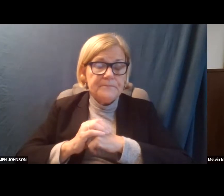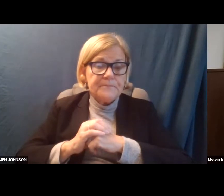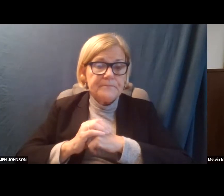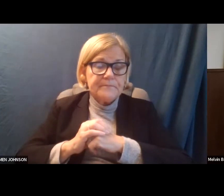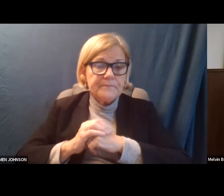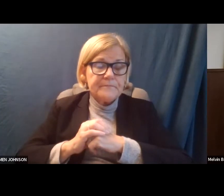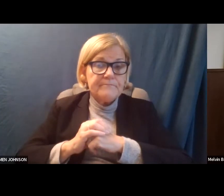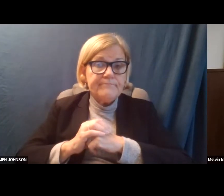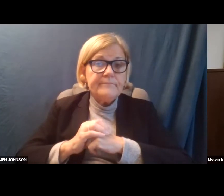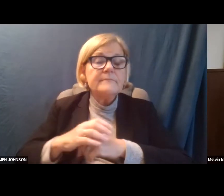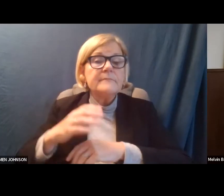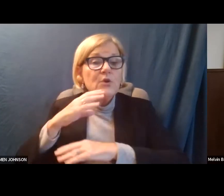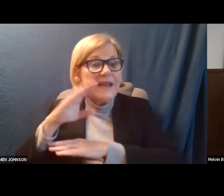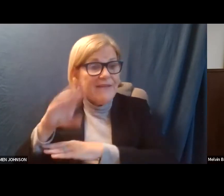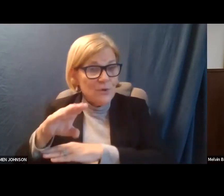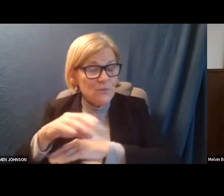Good afternoon.